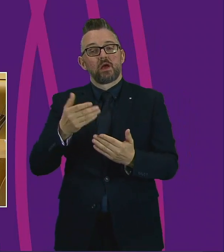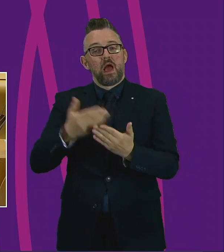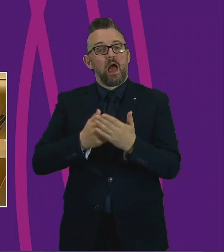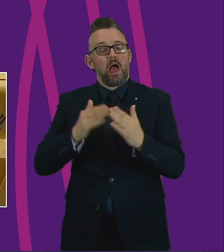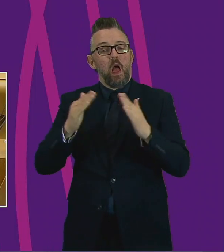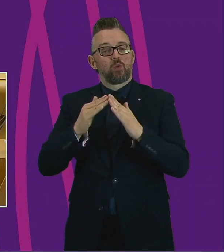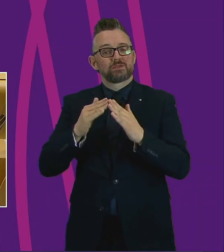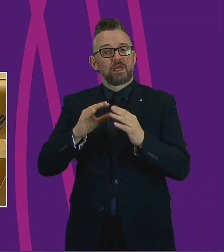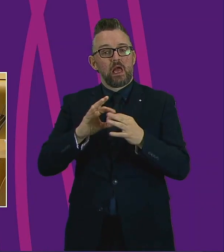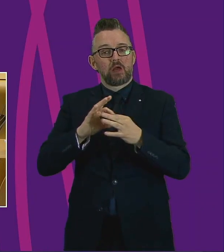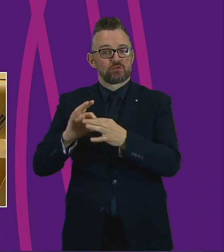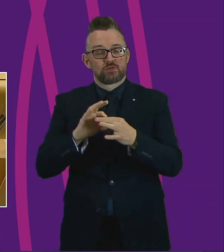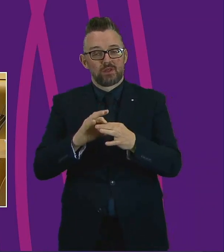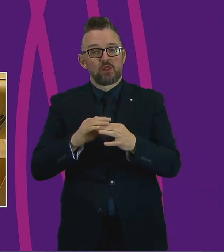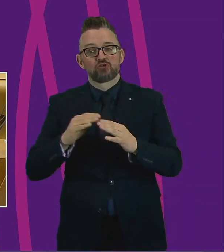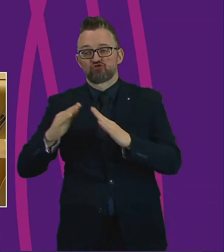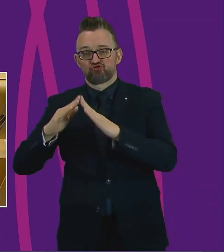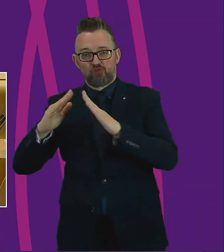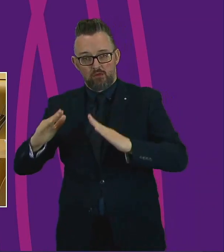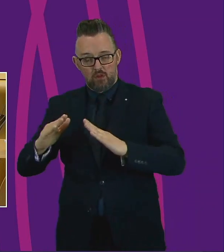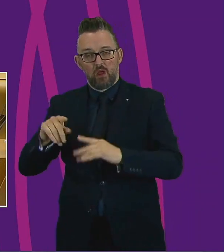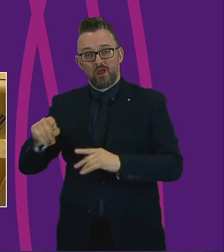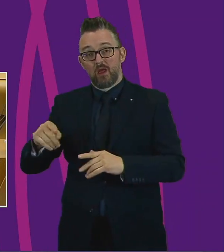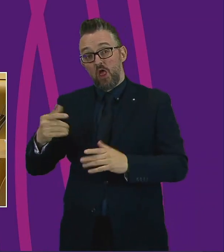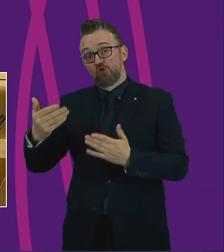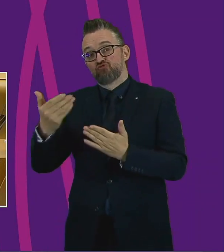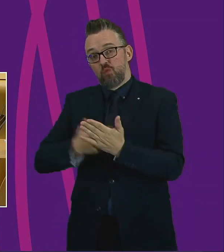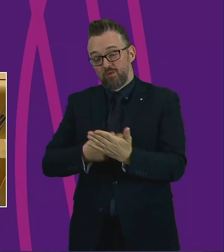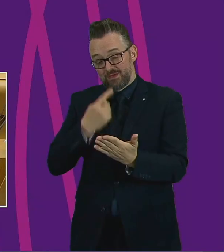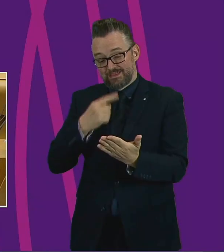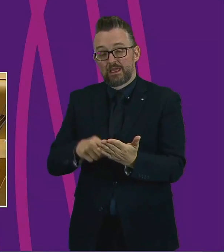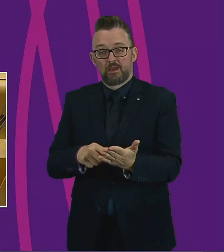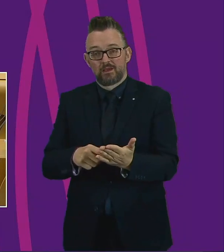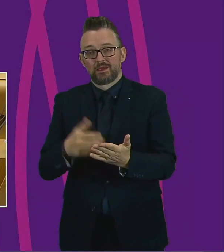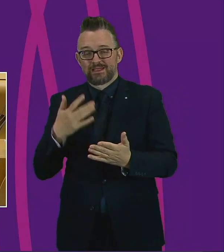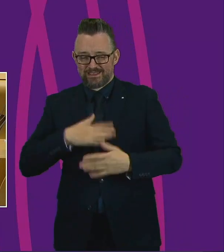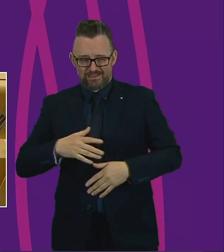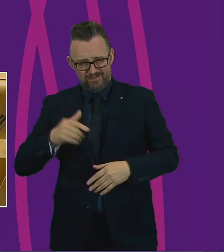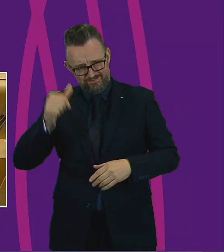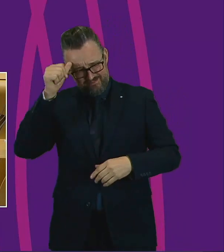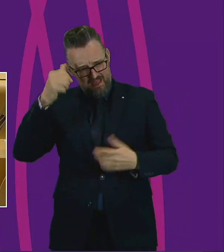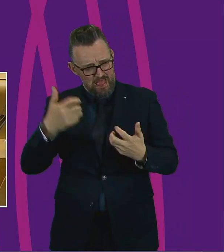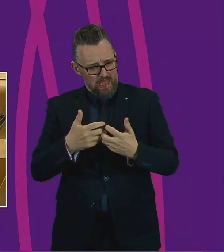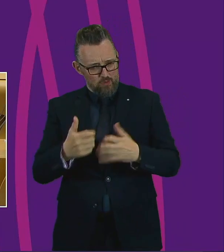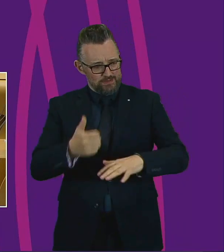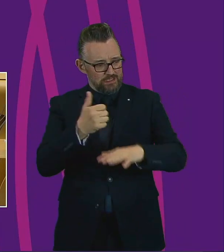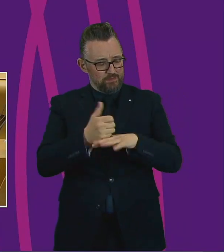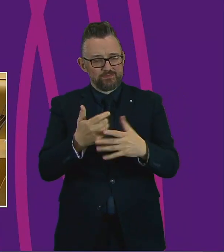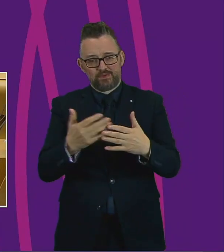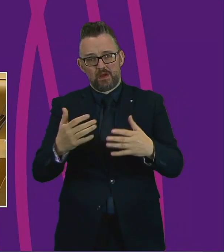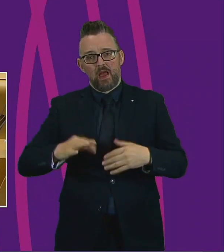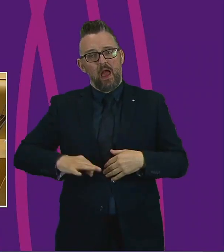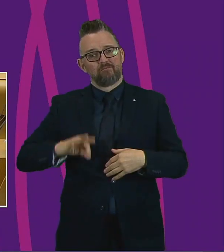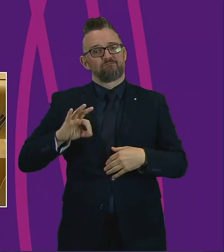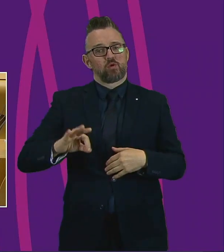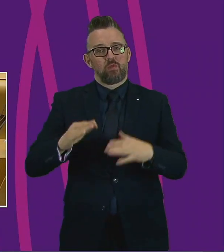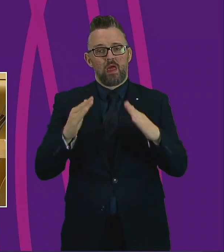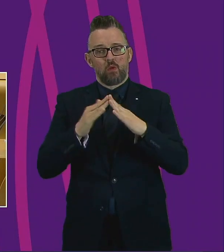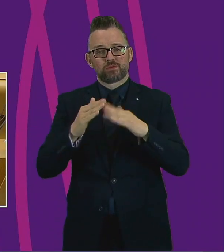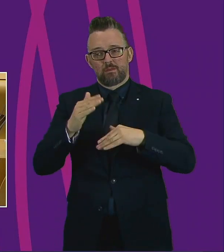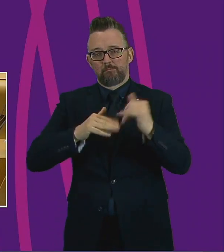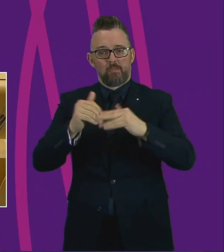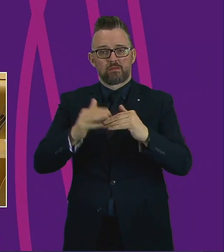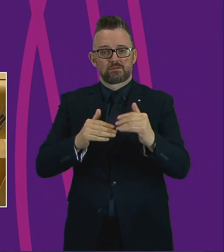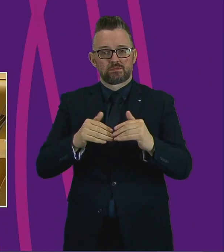Housing, SFHA and Shelter, which asks us to look at the range of affordable housing needs we have across Scotland and in our